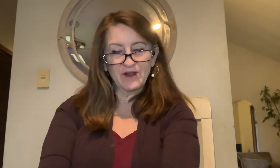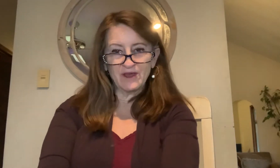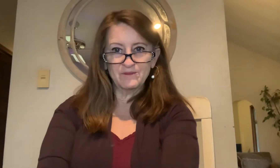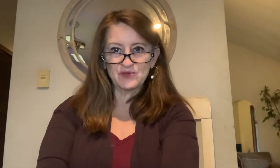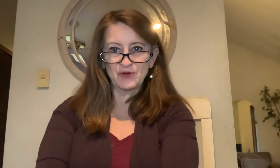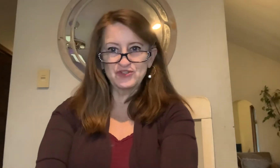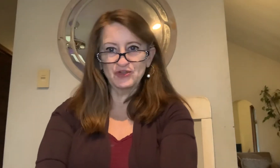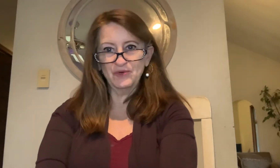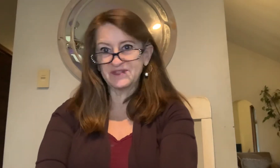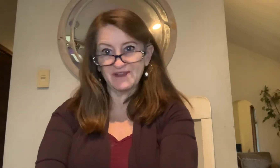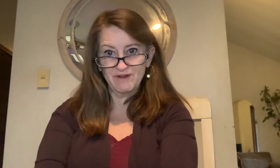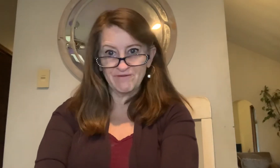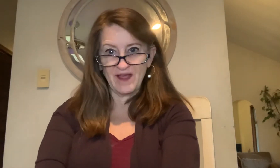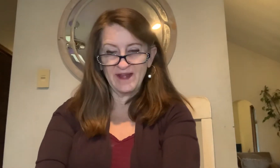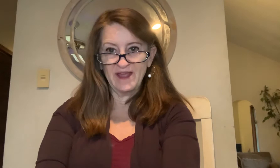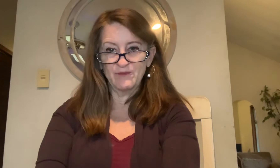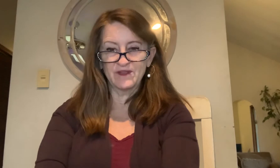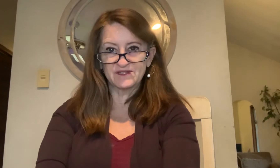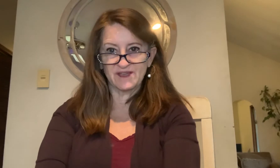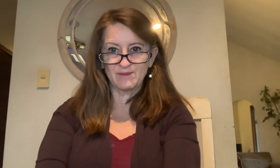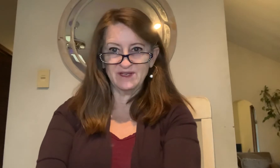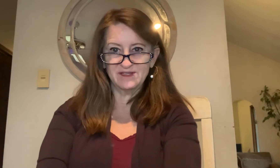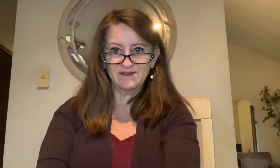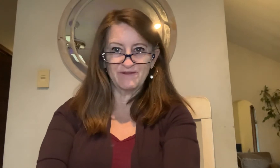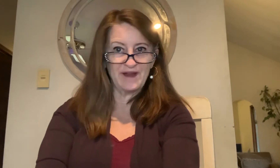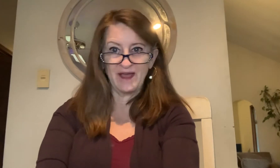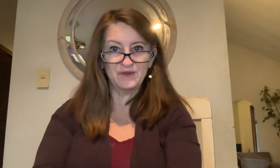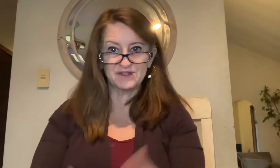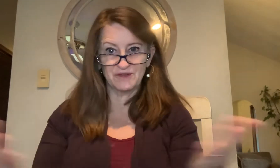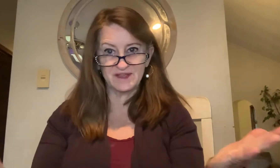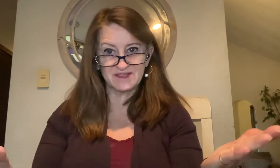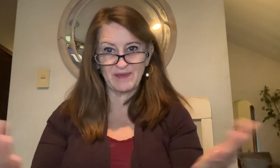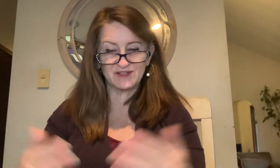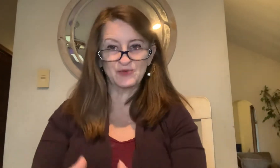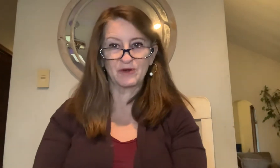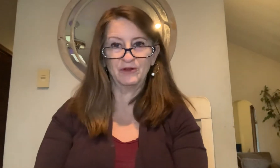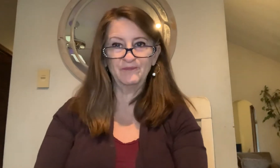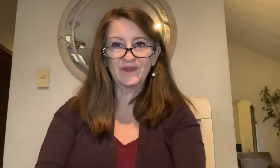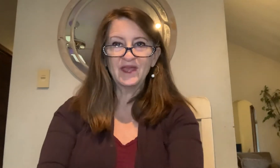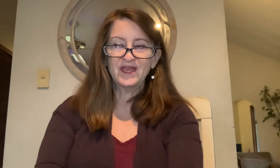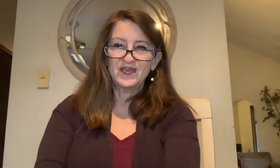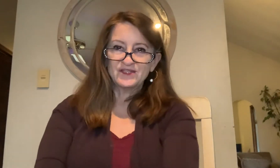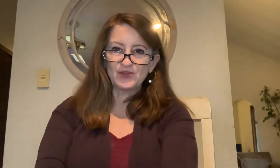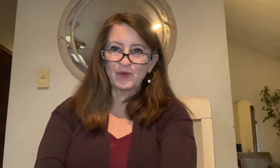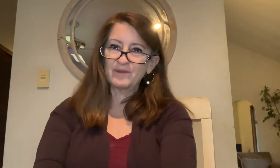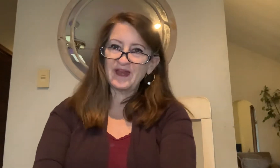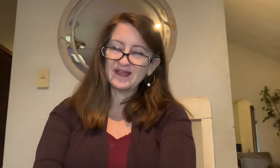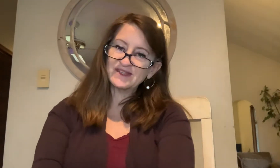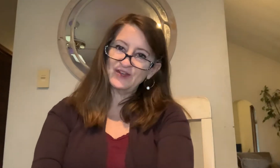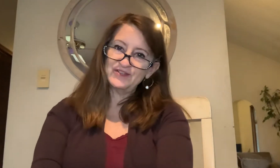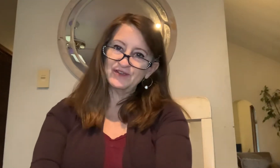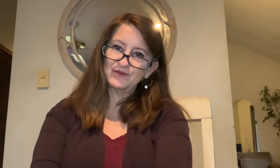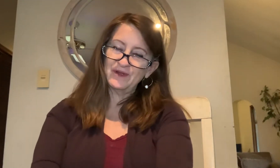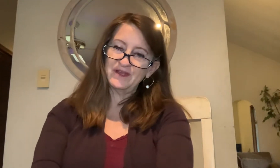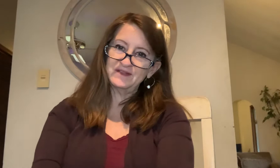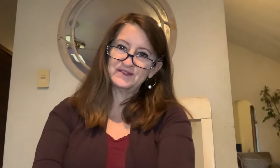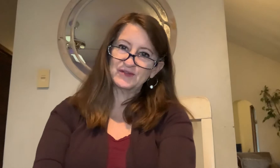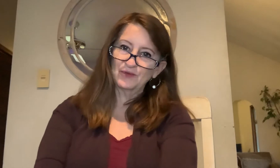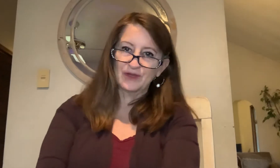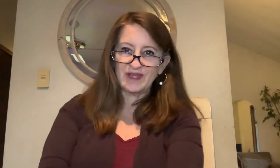to come towards you. It's every Friday with an assignment for now until things get back to normal. So what I'm going to ask you to do is to look at